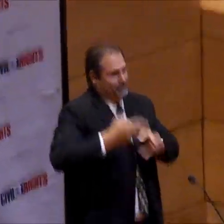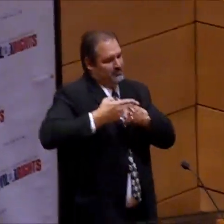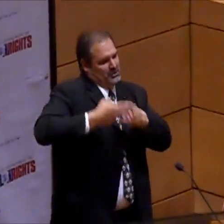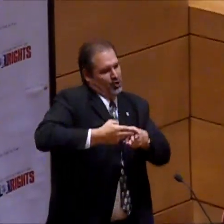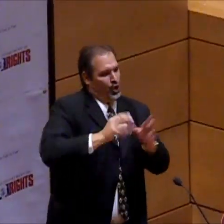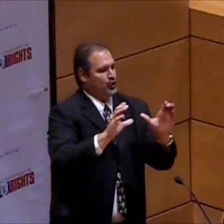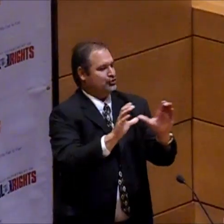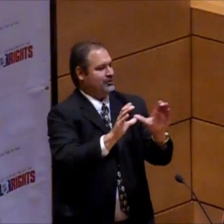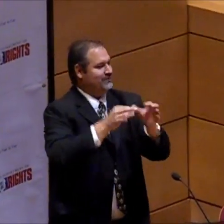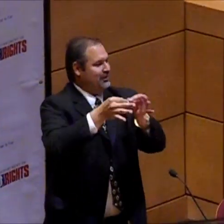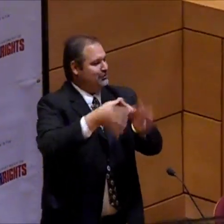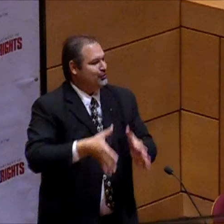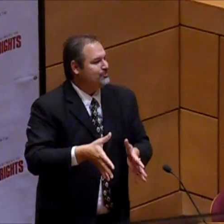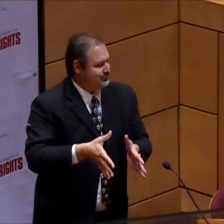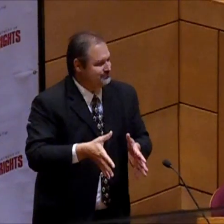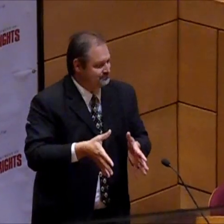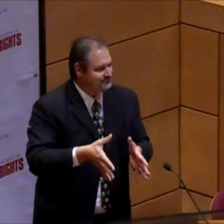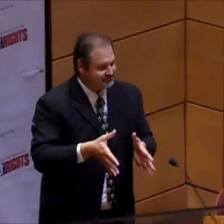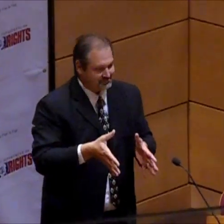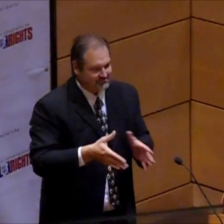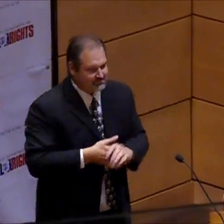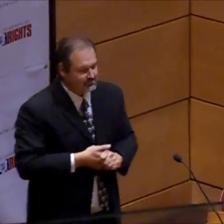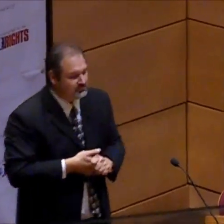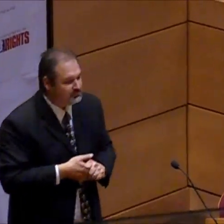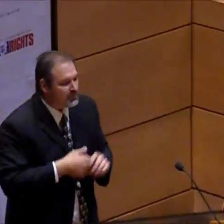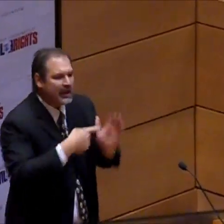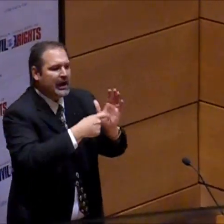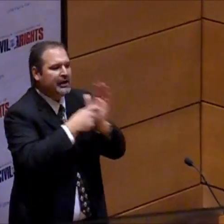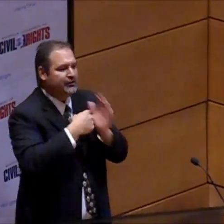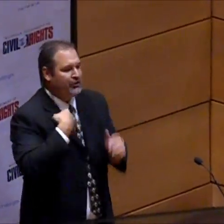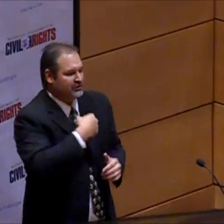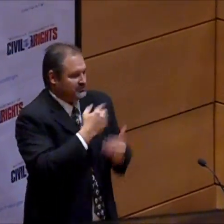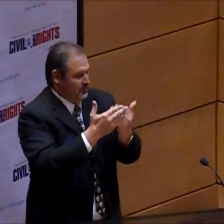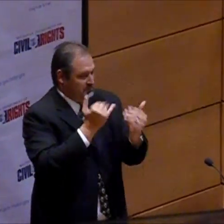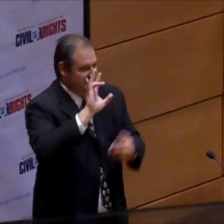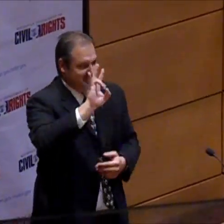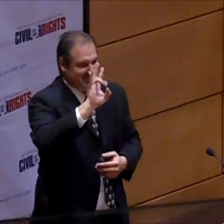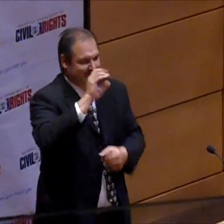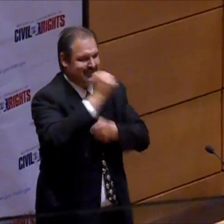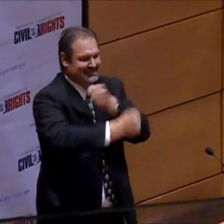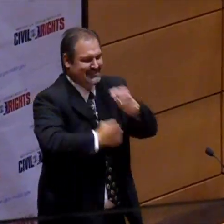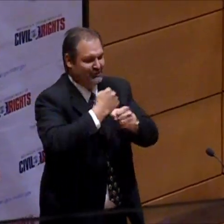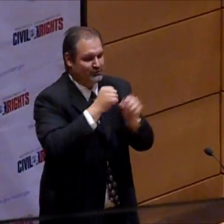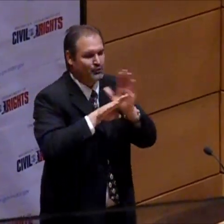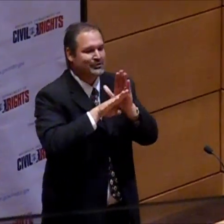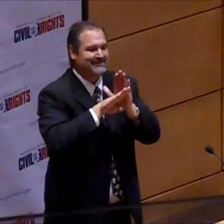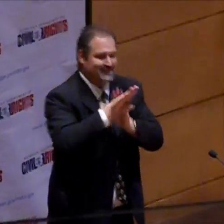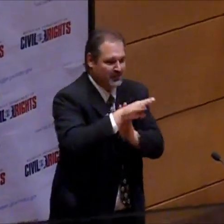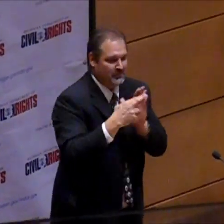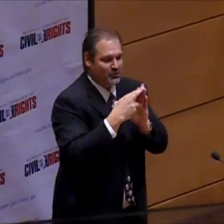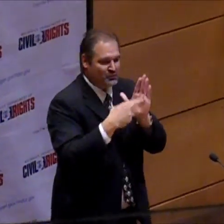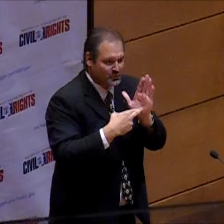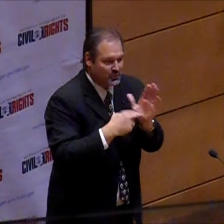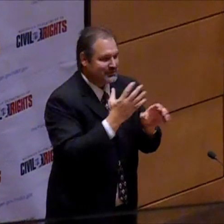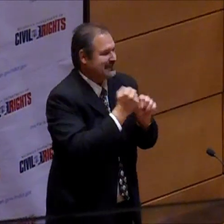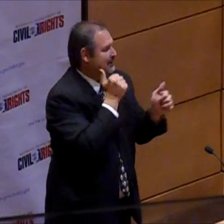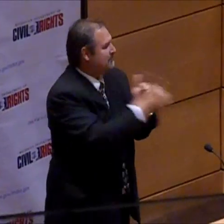to be named a person to be named as a certified interpreter, it took seven years to